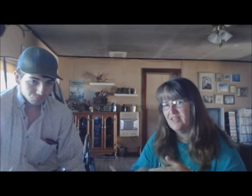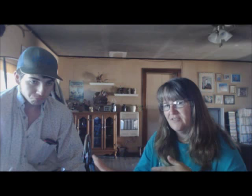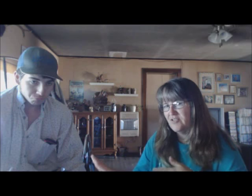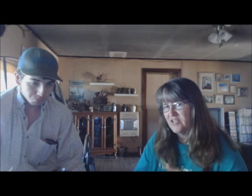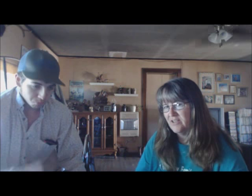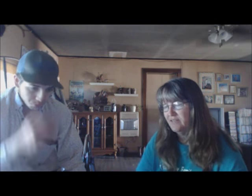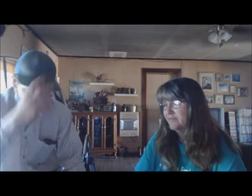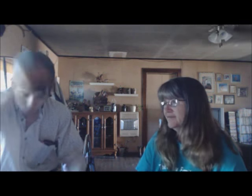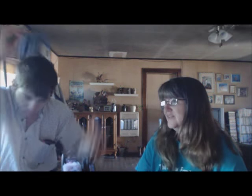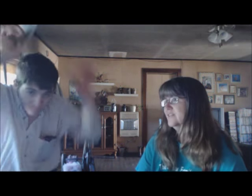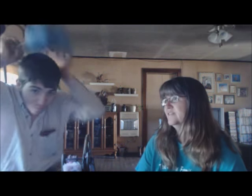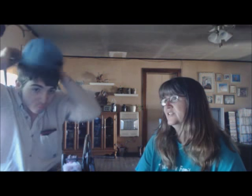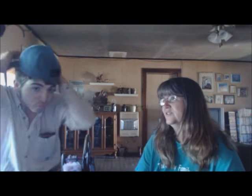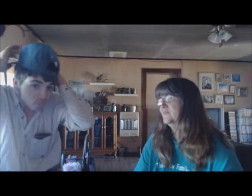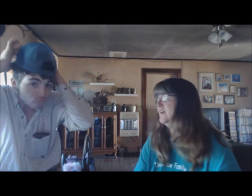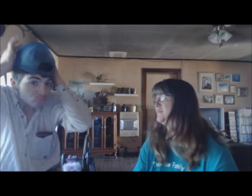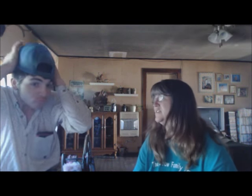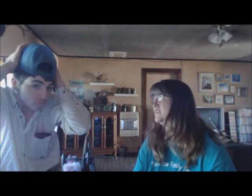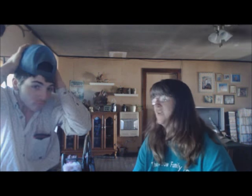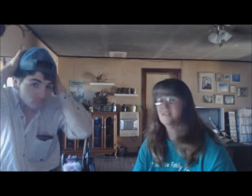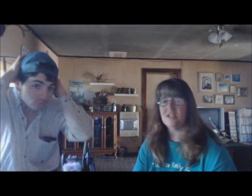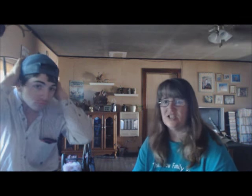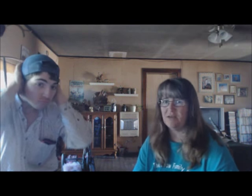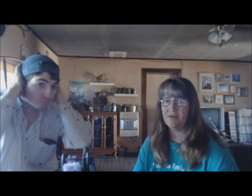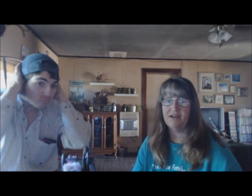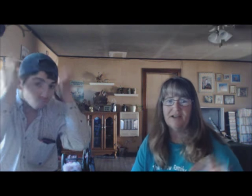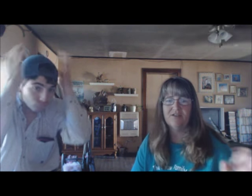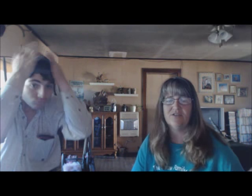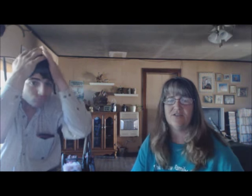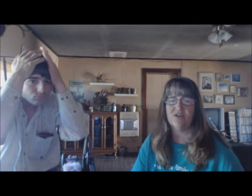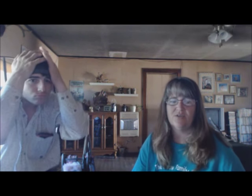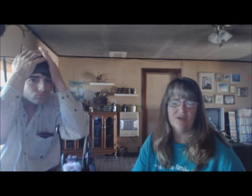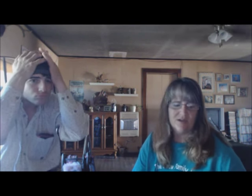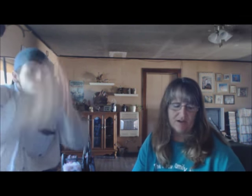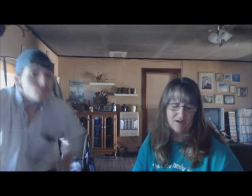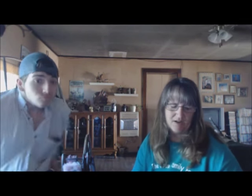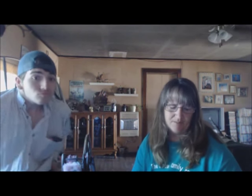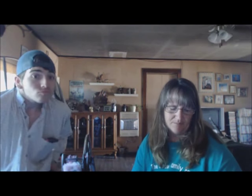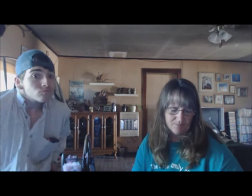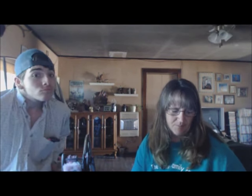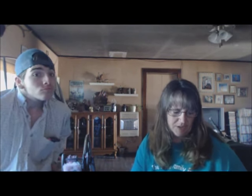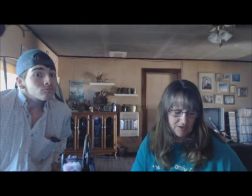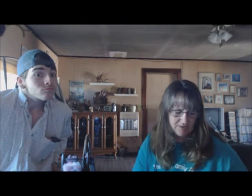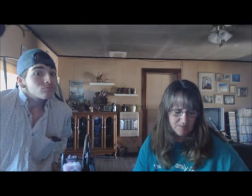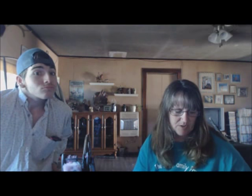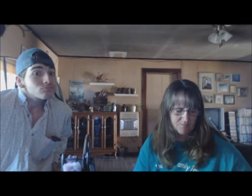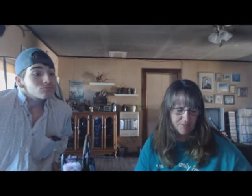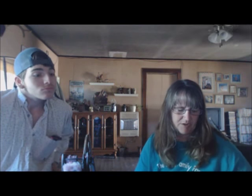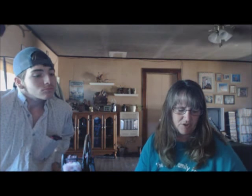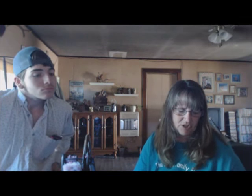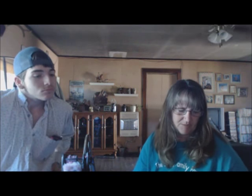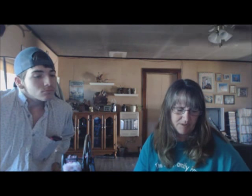anything for sale. Well, we do, but I'm not doing the Etsy shop right now. So, we do have some sponsorships